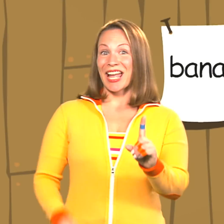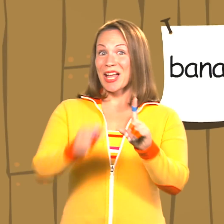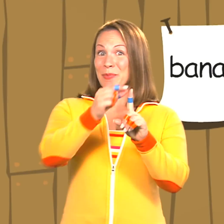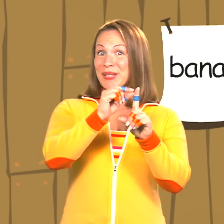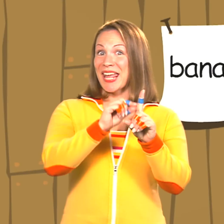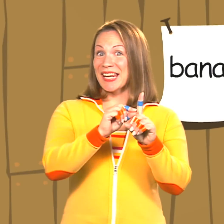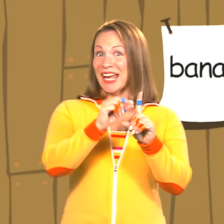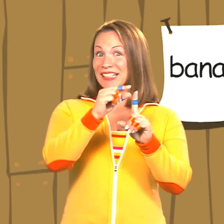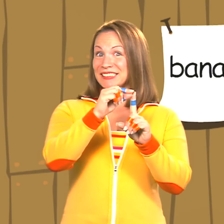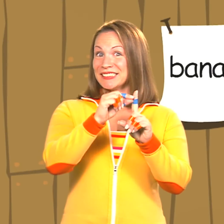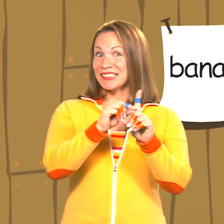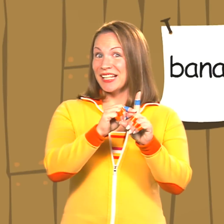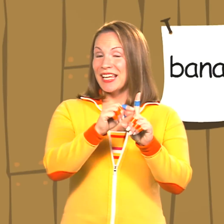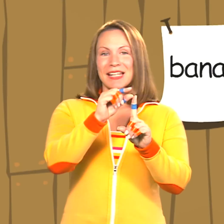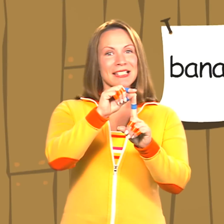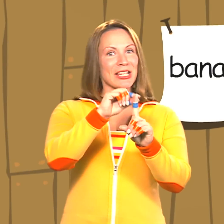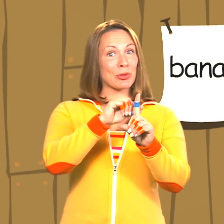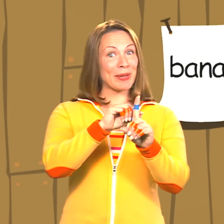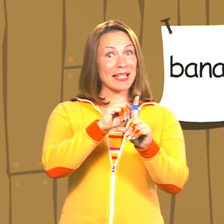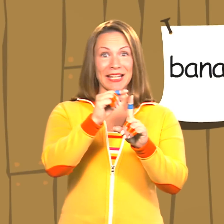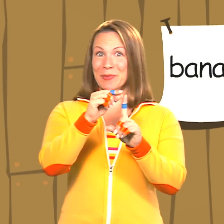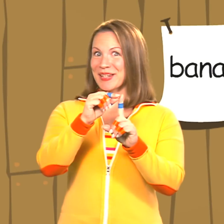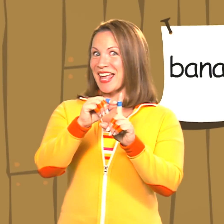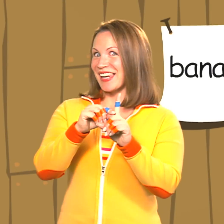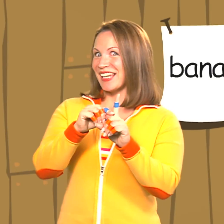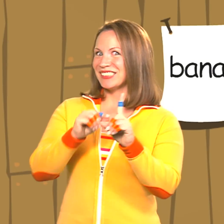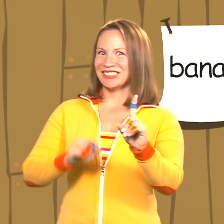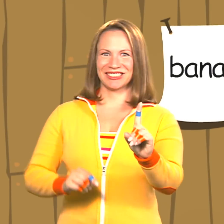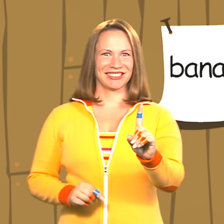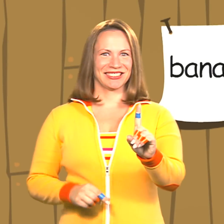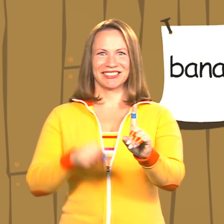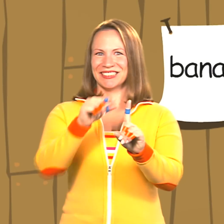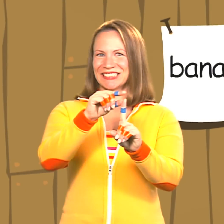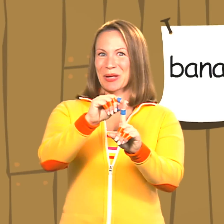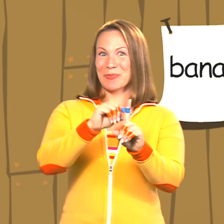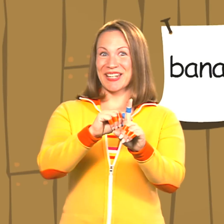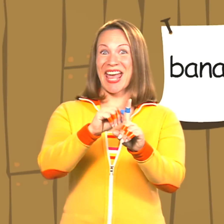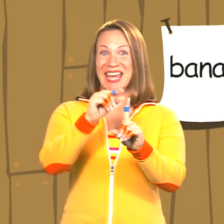Banana. It's like you're peeling a banana. Banana.